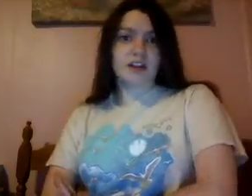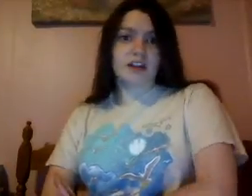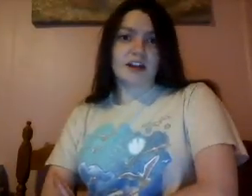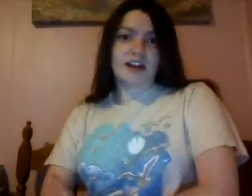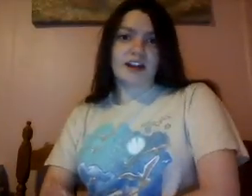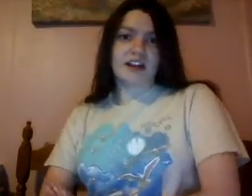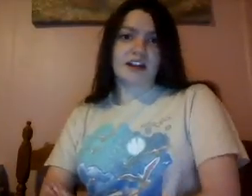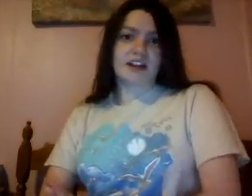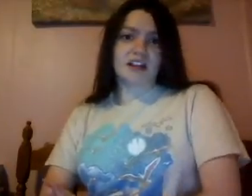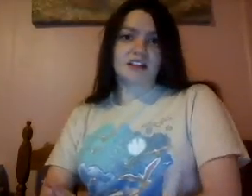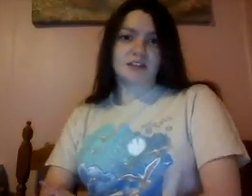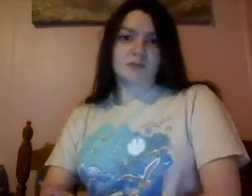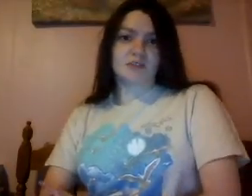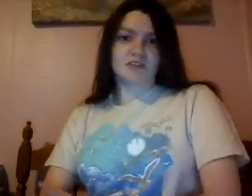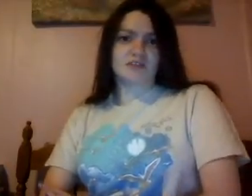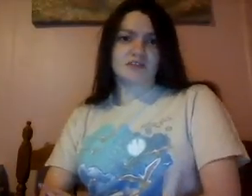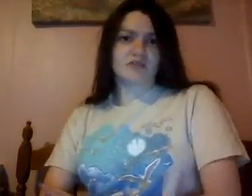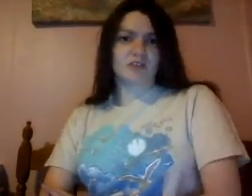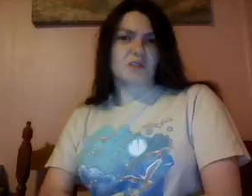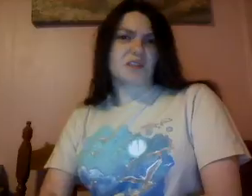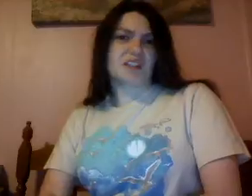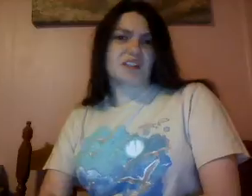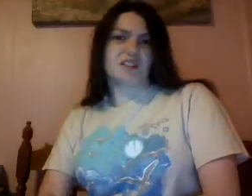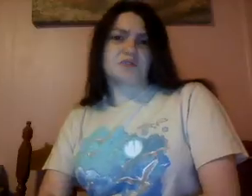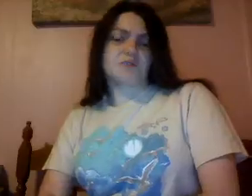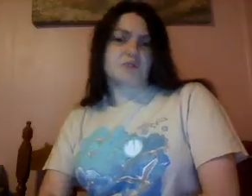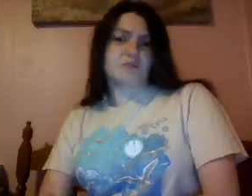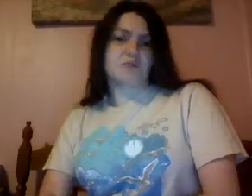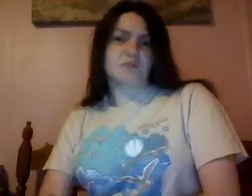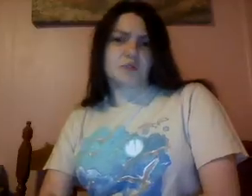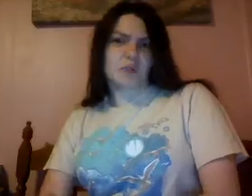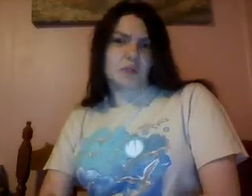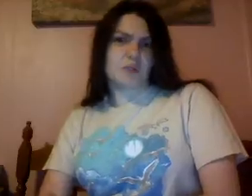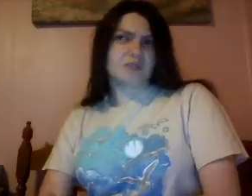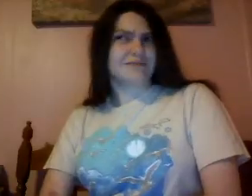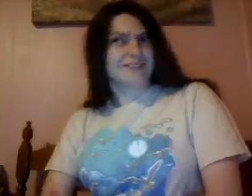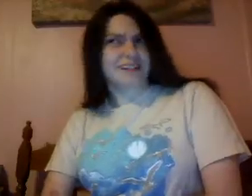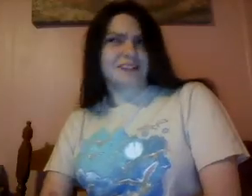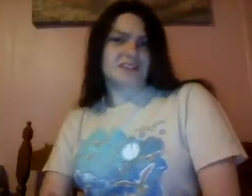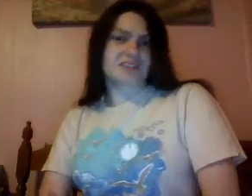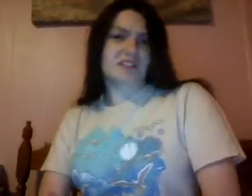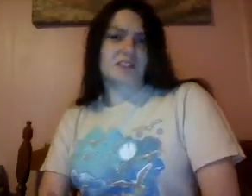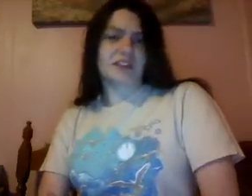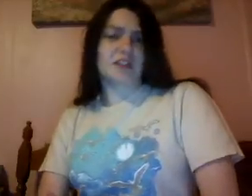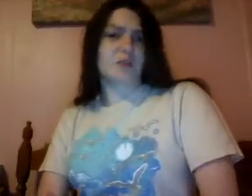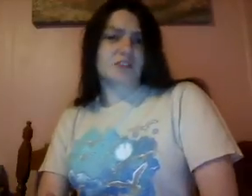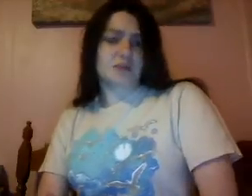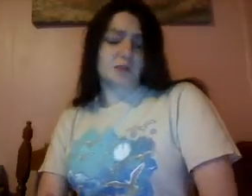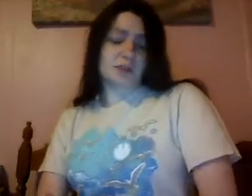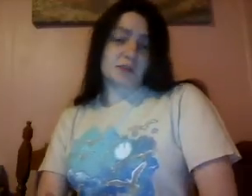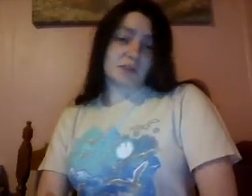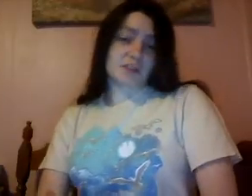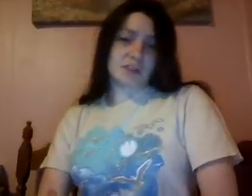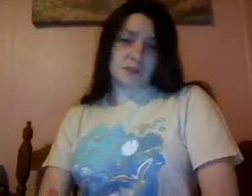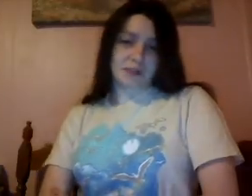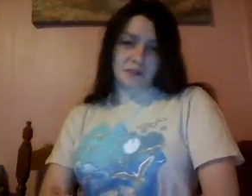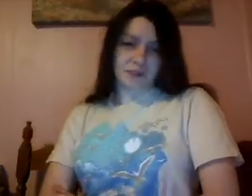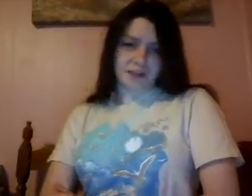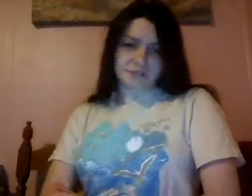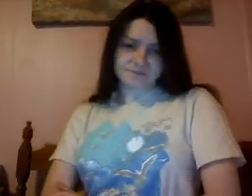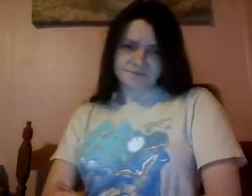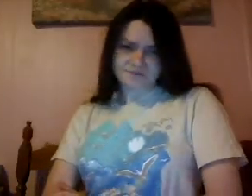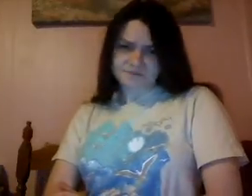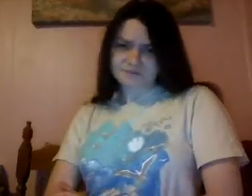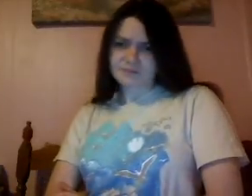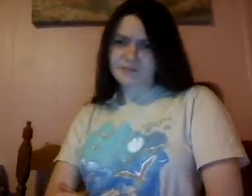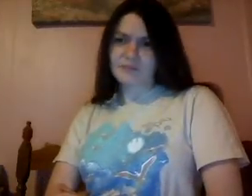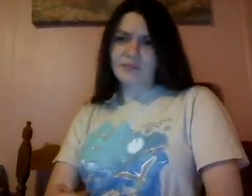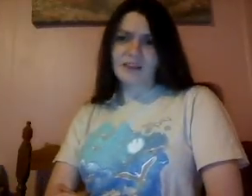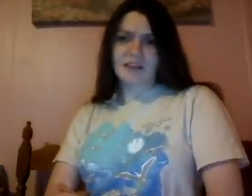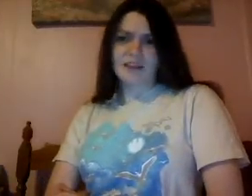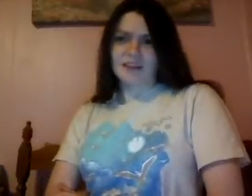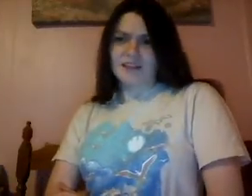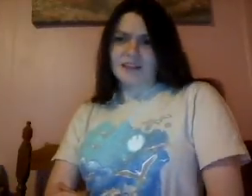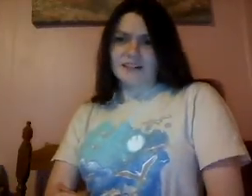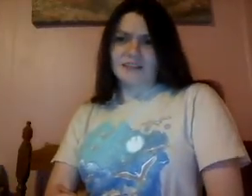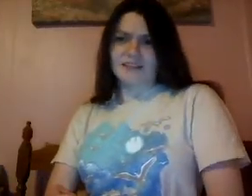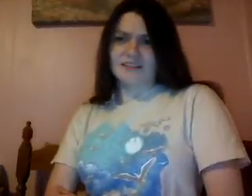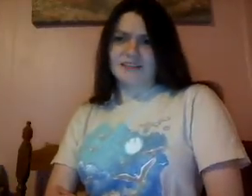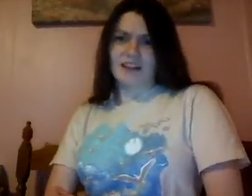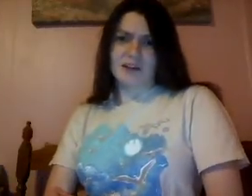and it would slowly get, or not so slowly get worse and worse and worse the week went on, and now